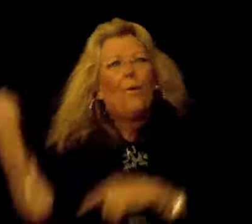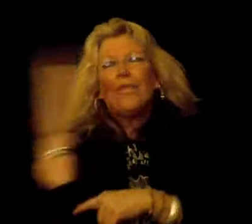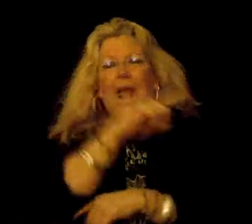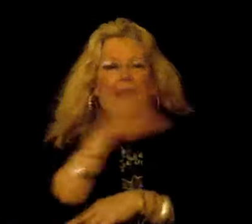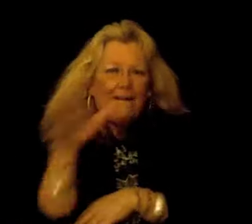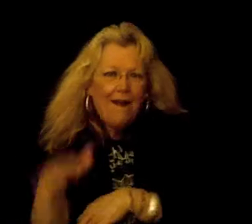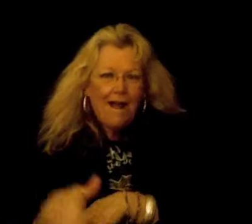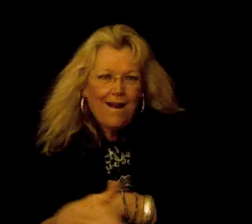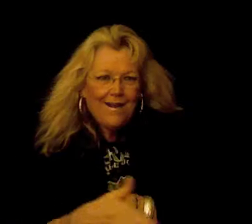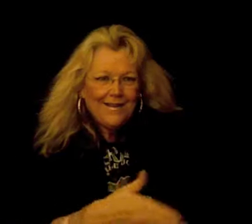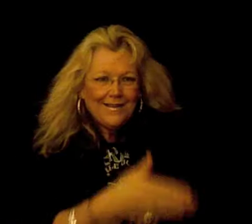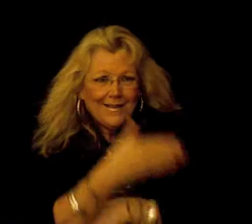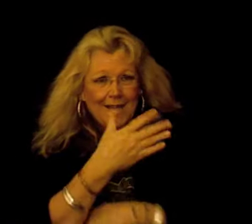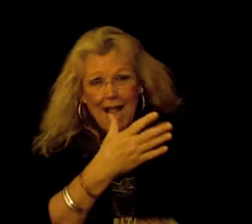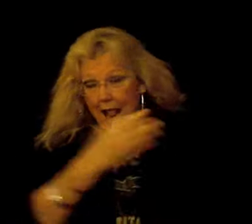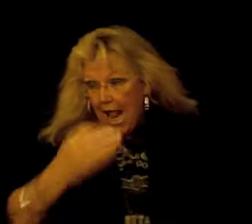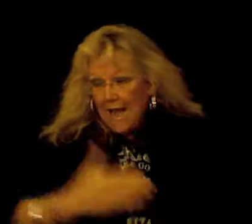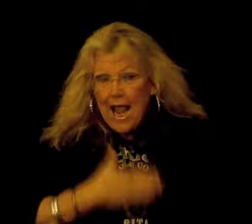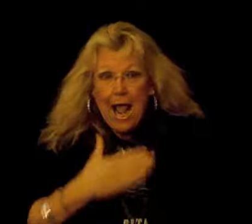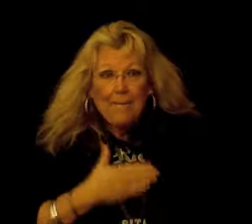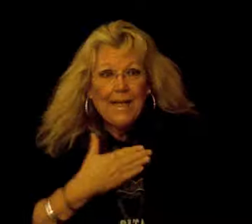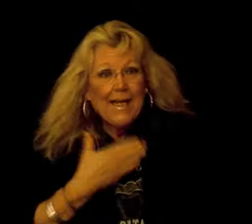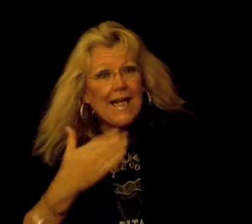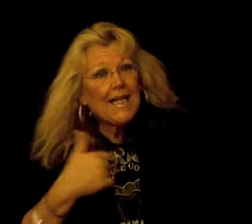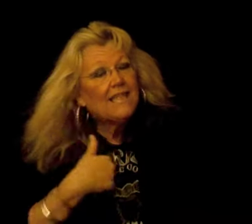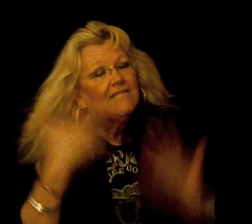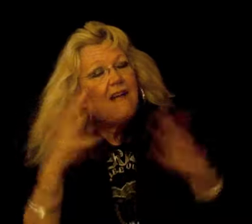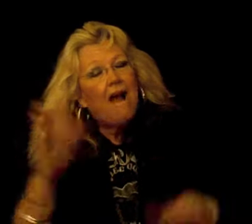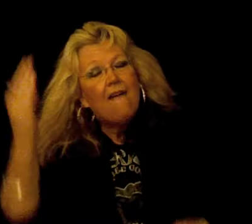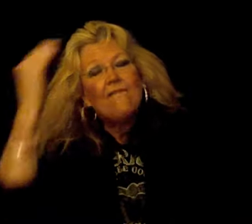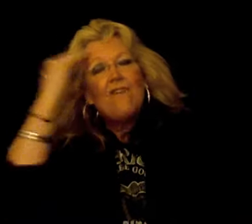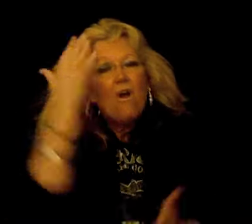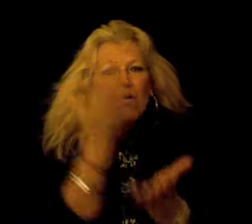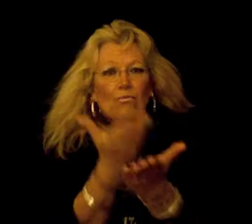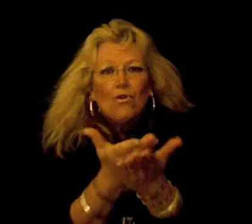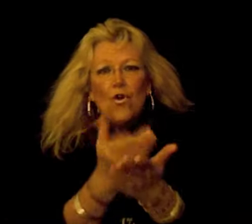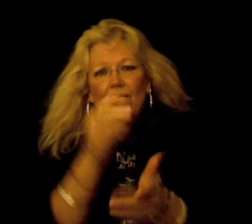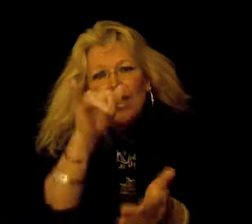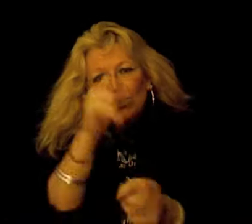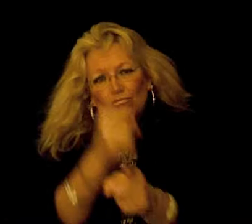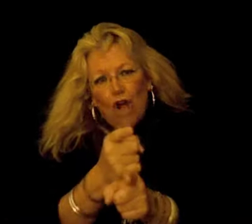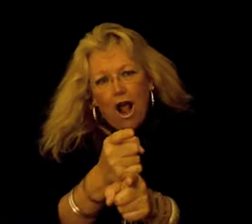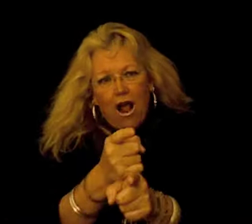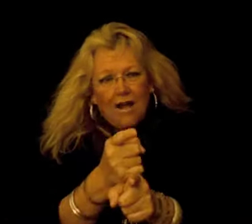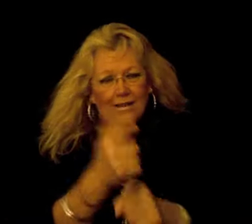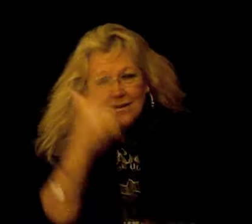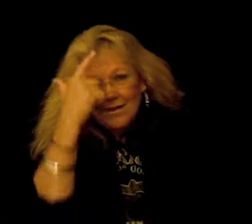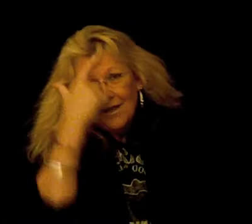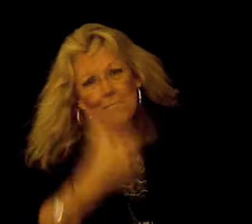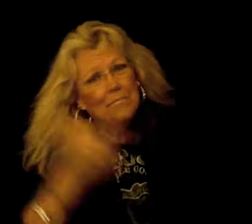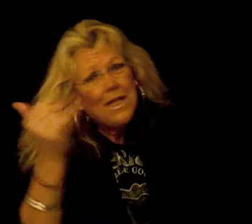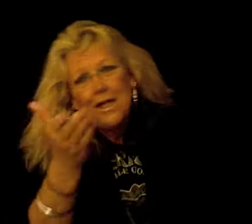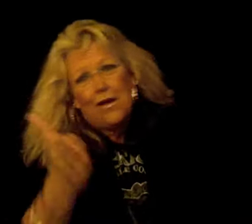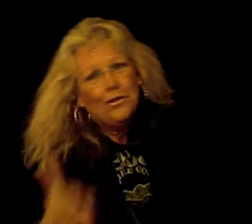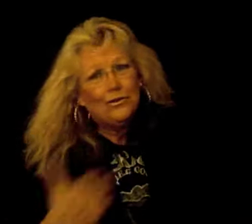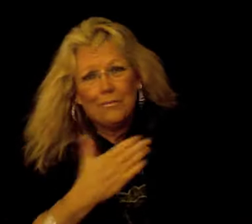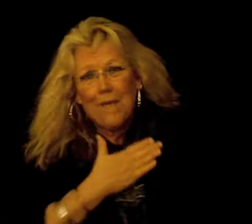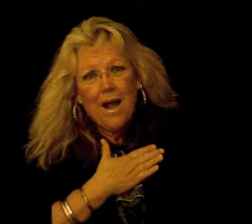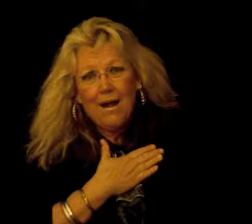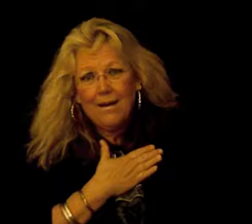day and night And happiness I've known proves that it's right Because you're mine,